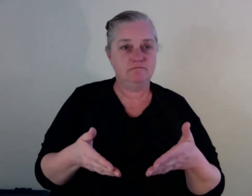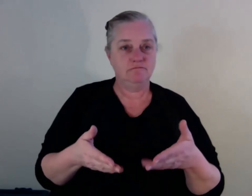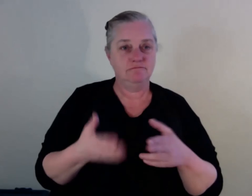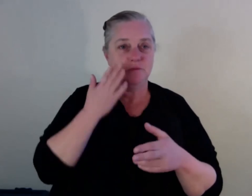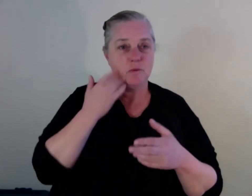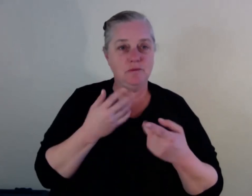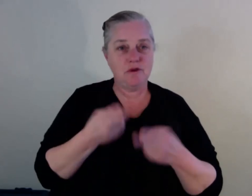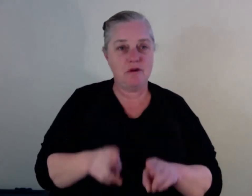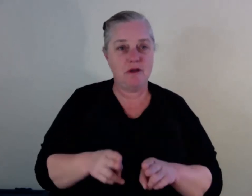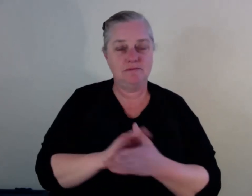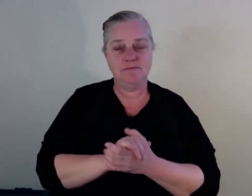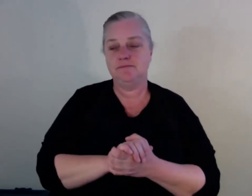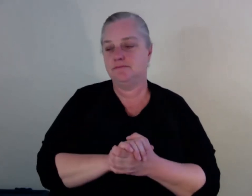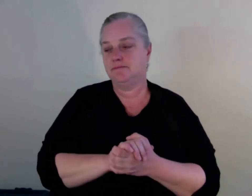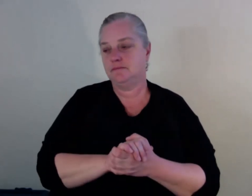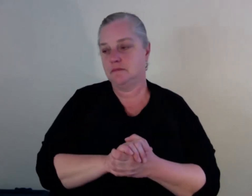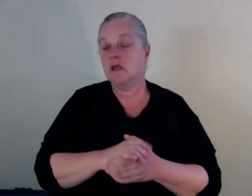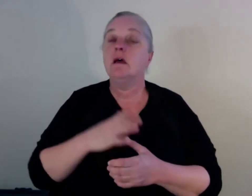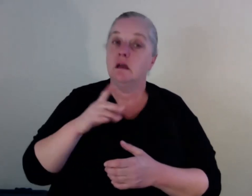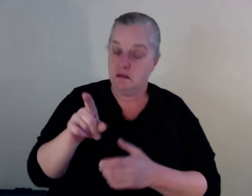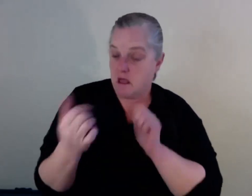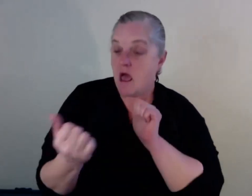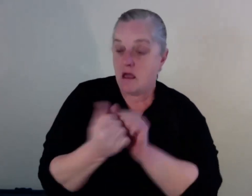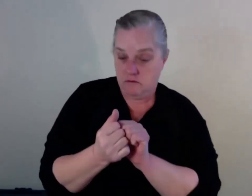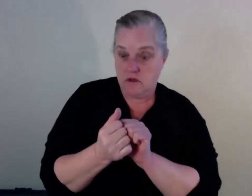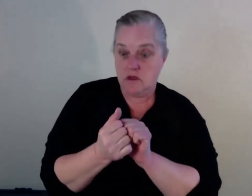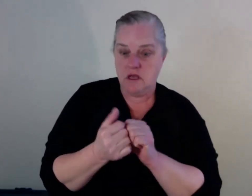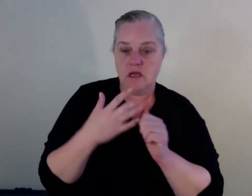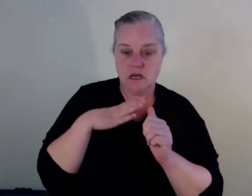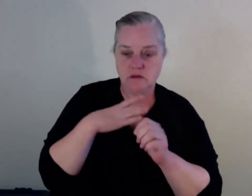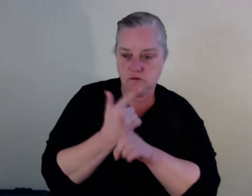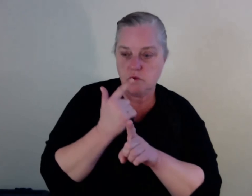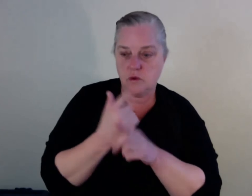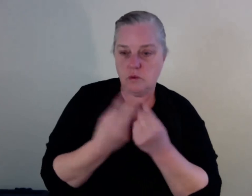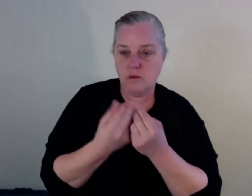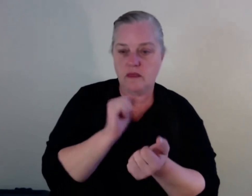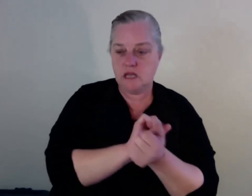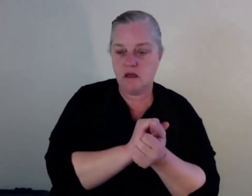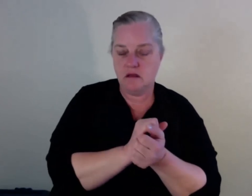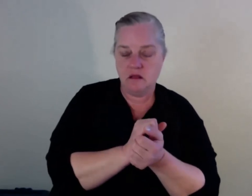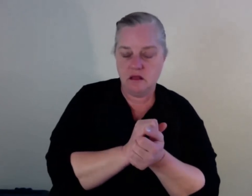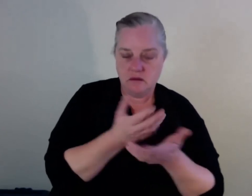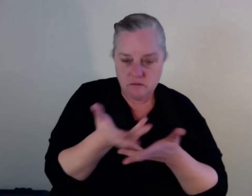dialogue with their correctional centers. Because I'm worried most, since I got out, I've lost a lot of good brothers.